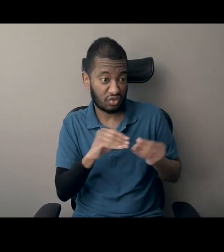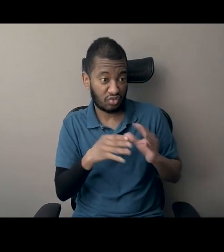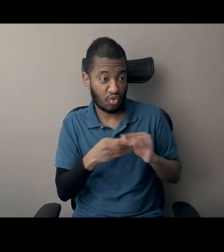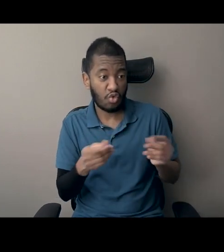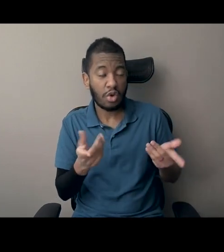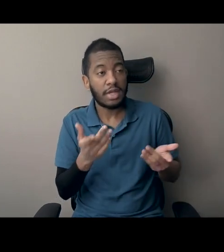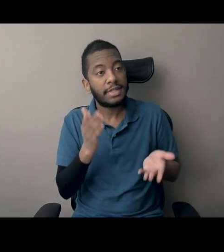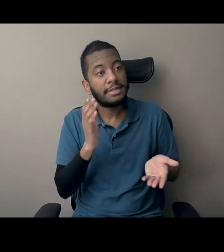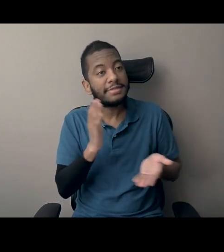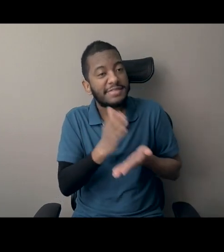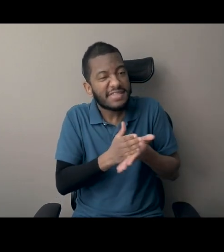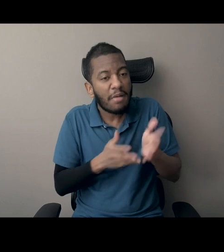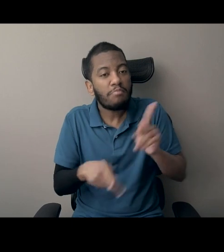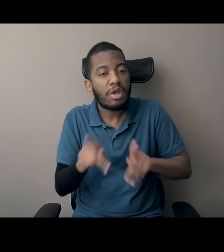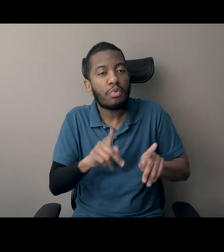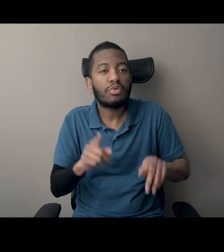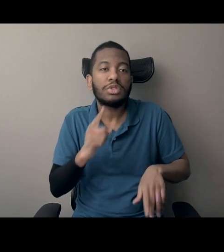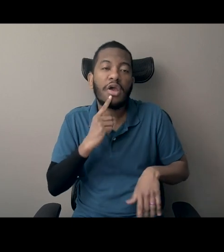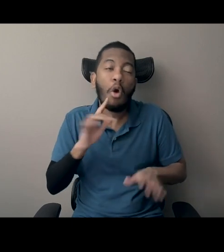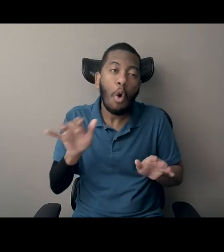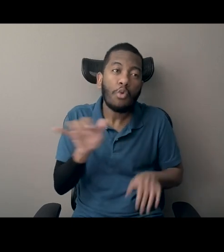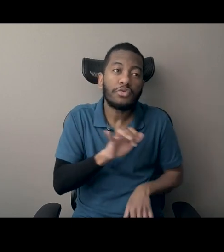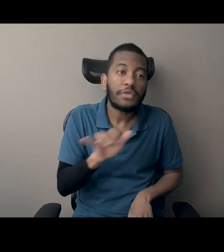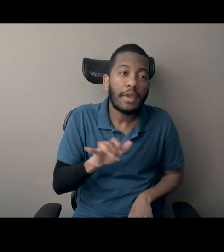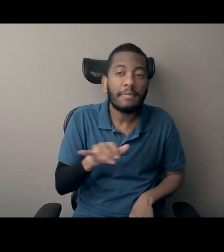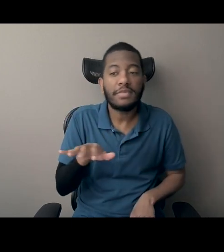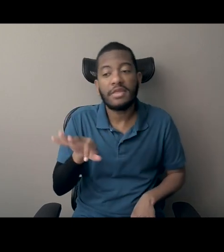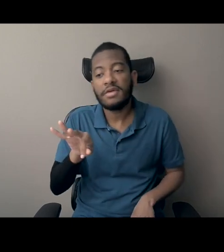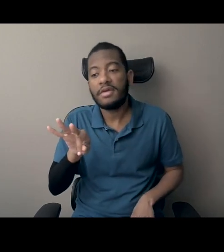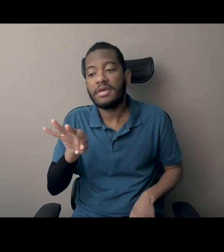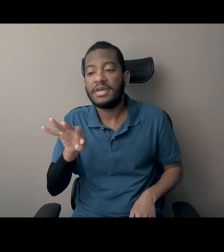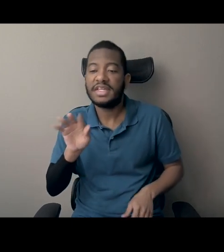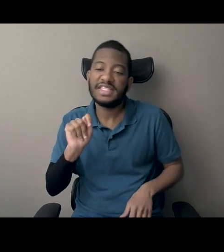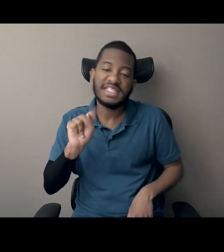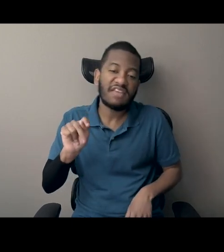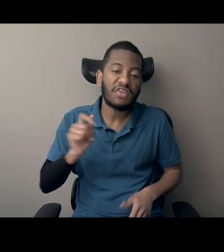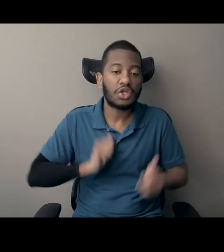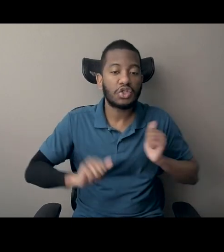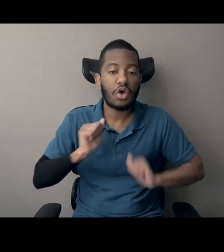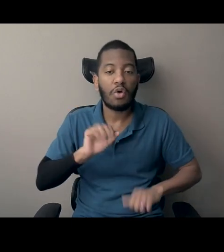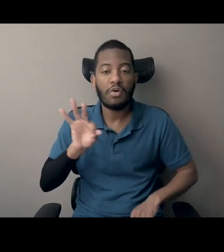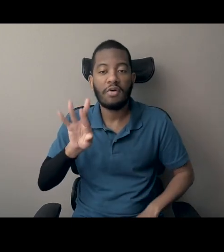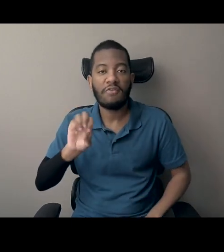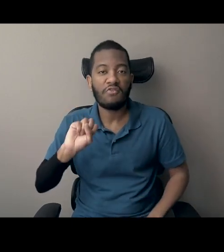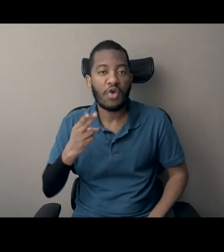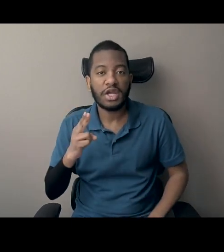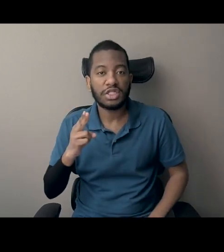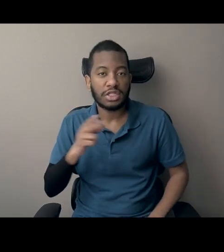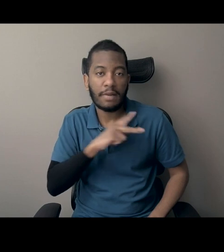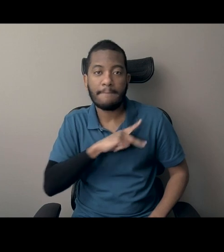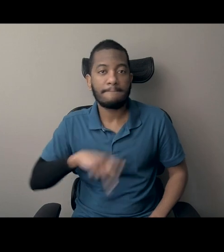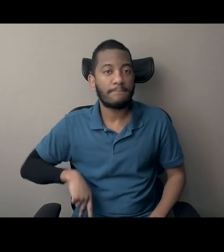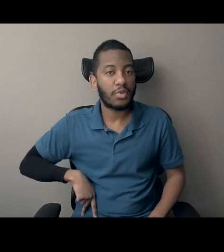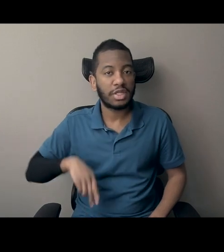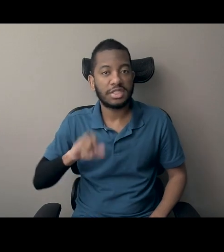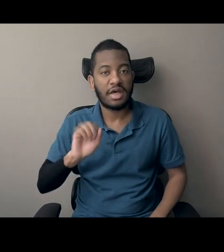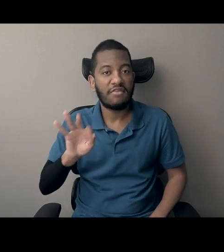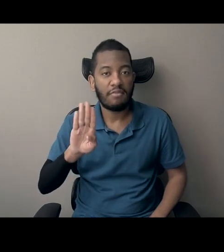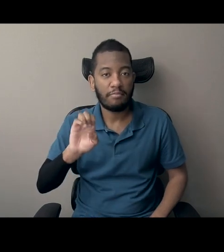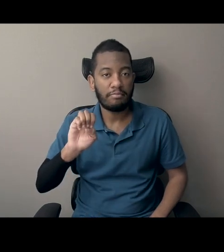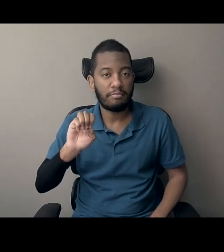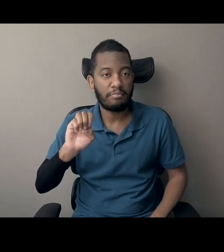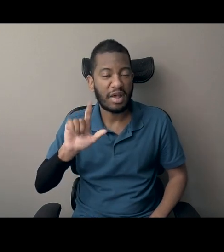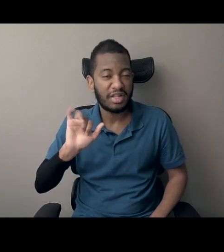Prince of Bel-Air at the very beginning, because it starts off with the young teenage African-American boy from DC, and